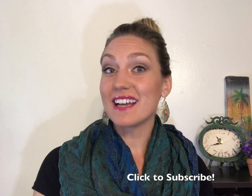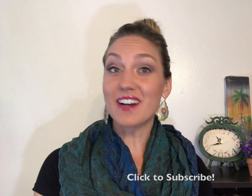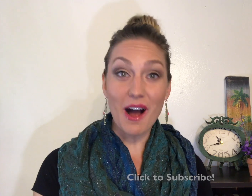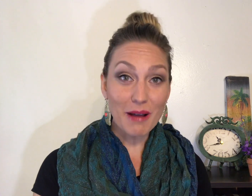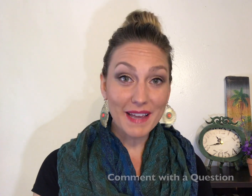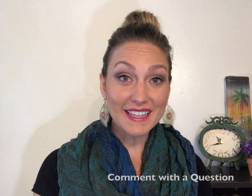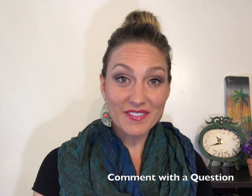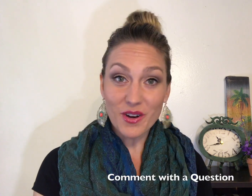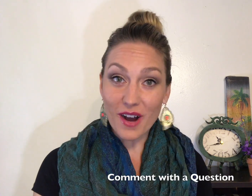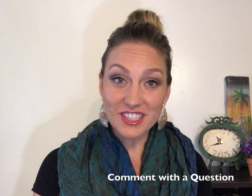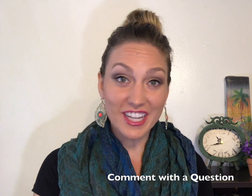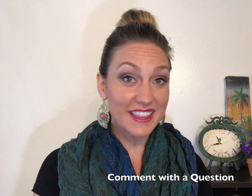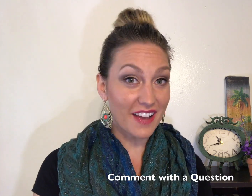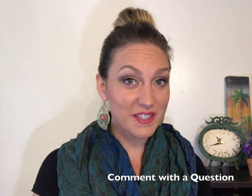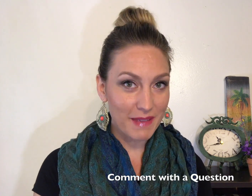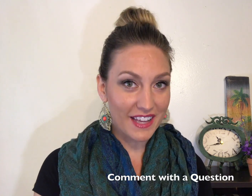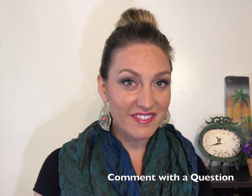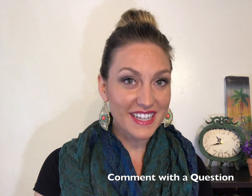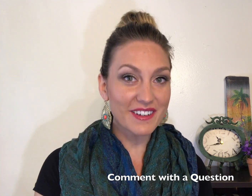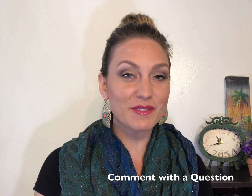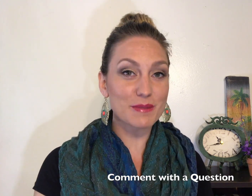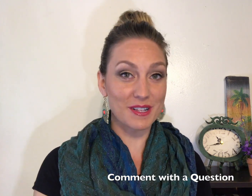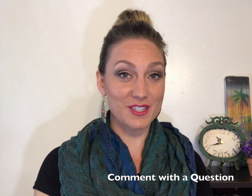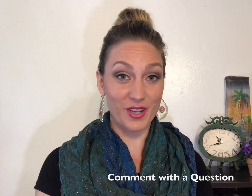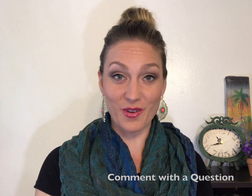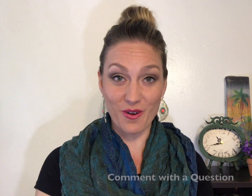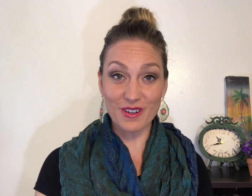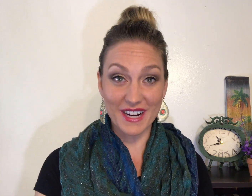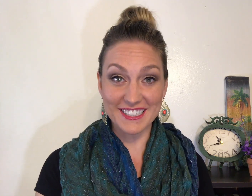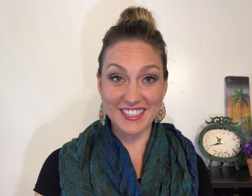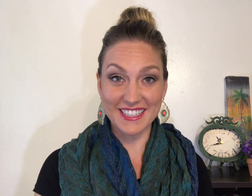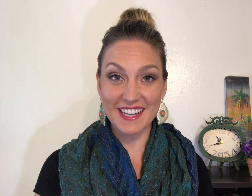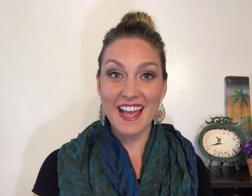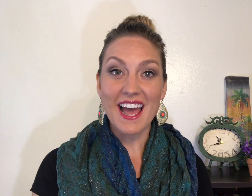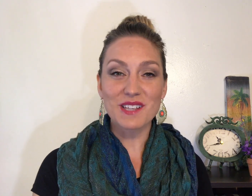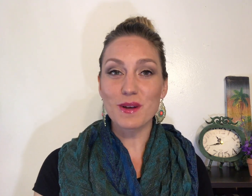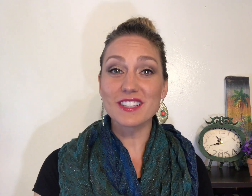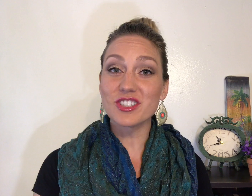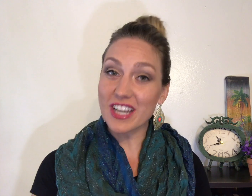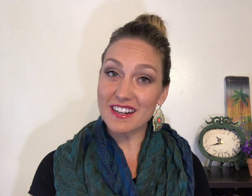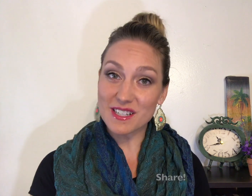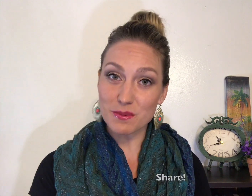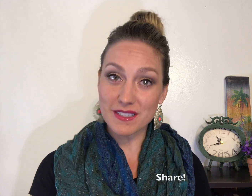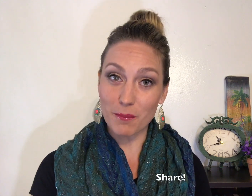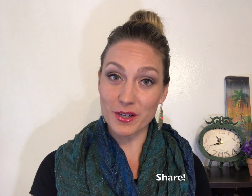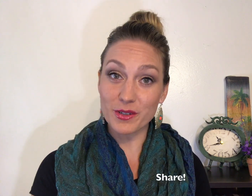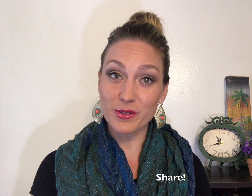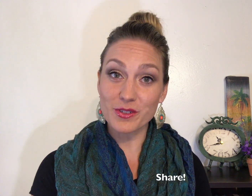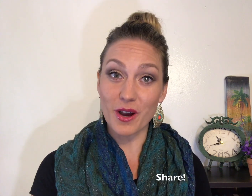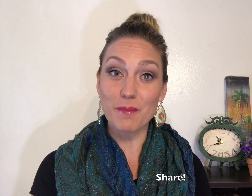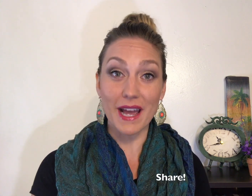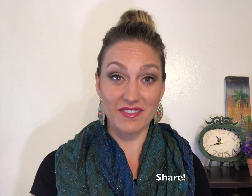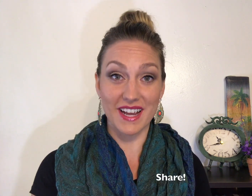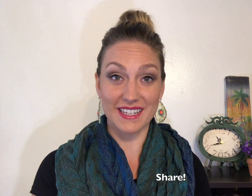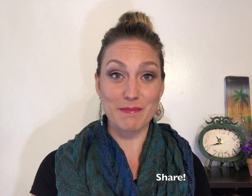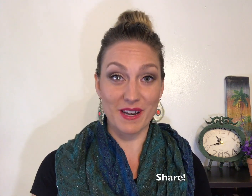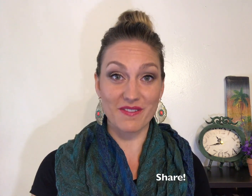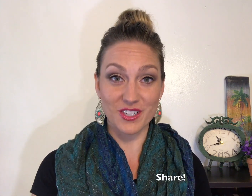comment, leave a question. I'd love to make a video in response to your question as well as share this with someone who you know might find it beneficial